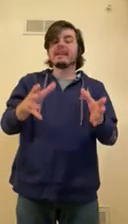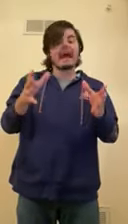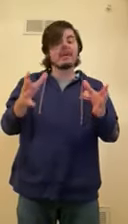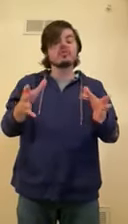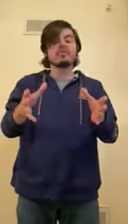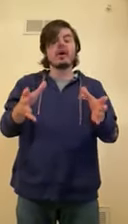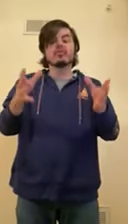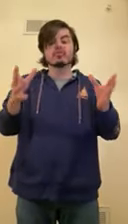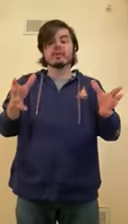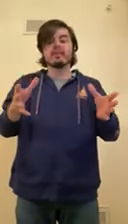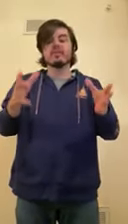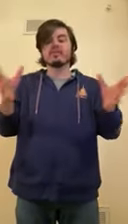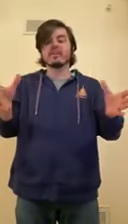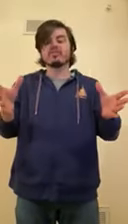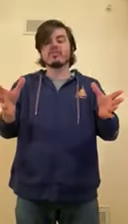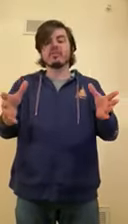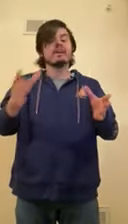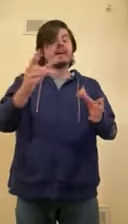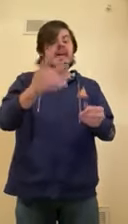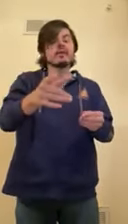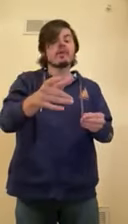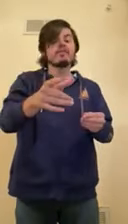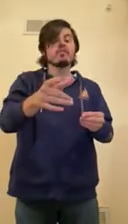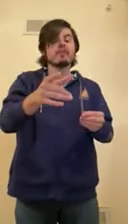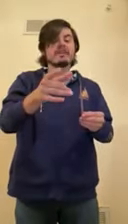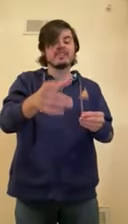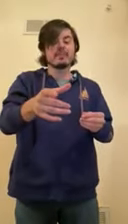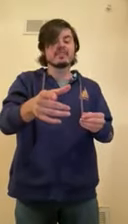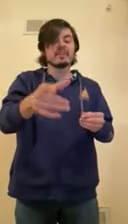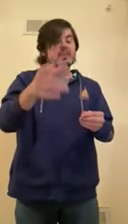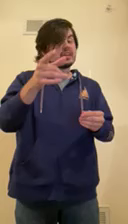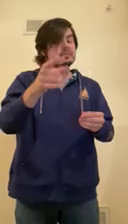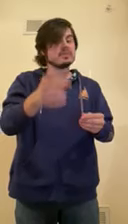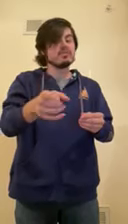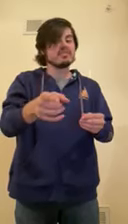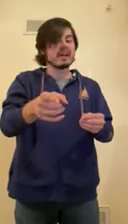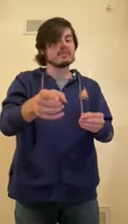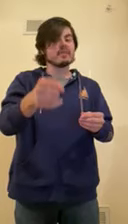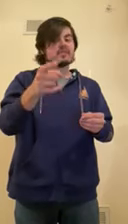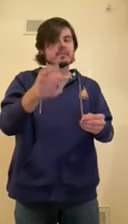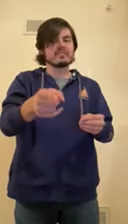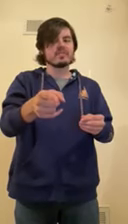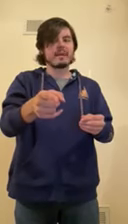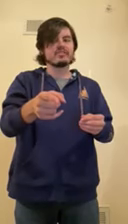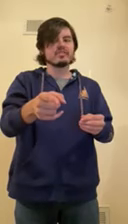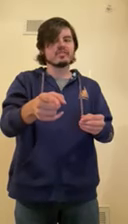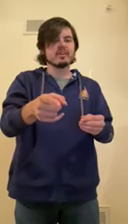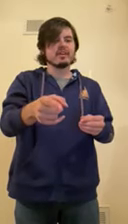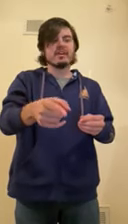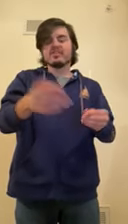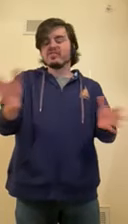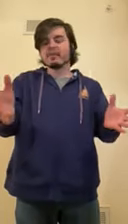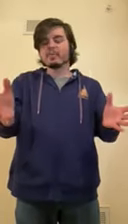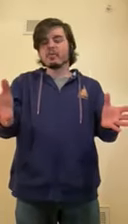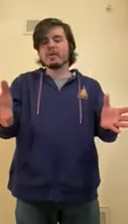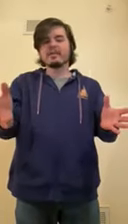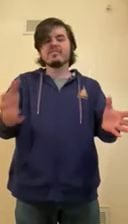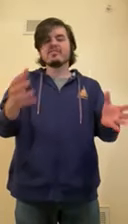and how do you tell what's real and what's fictional? Here are a few quick tips that'll keep you safe from misinformation. Tip number one is to